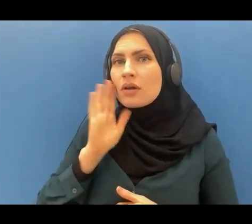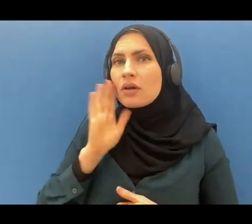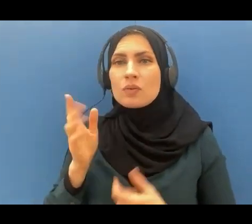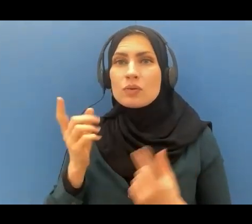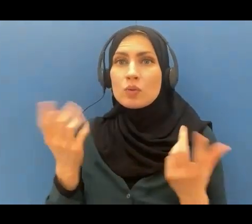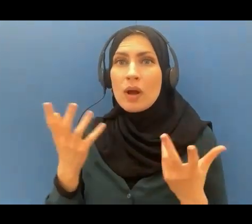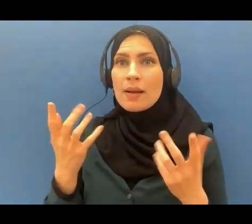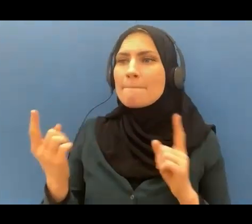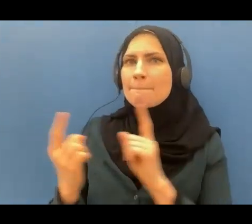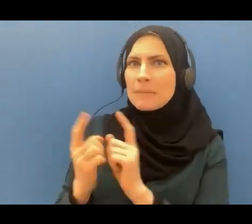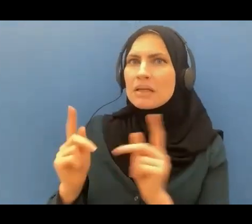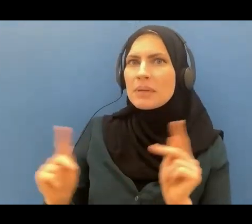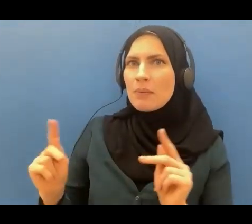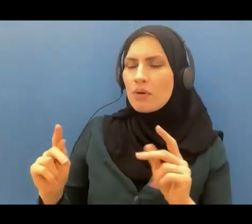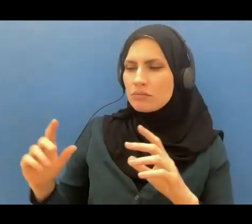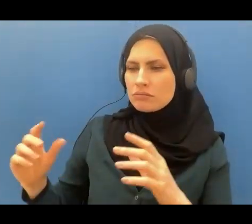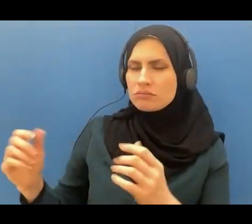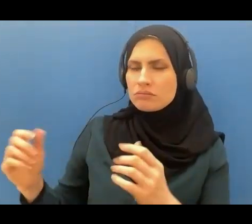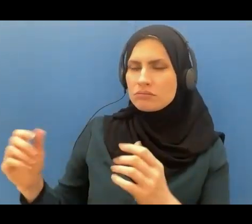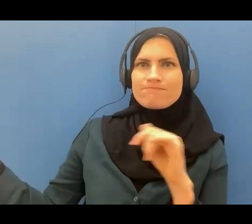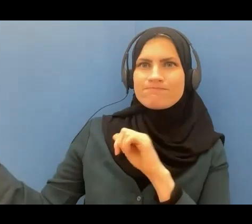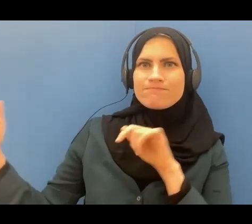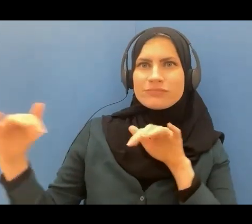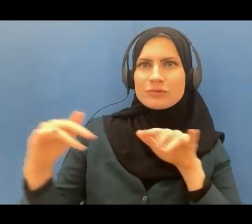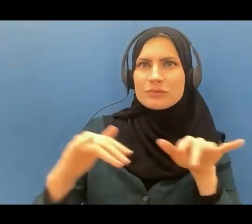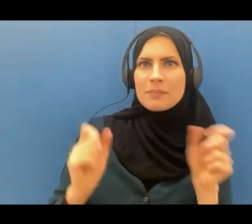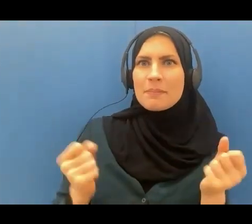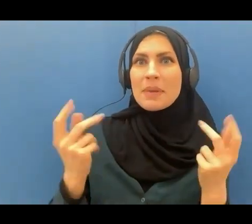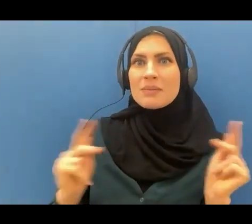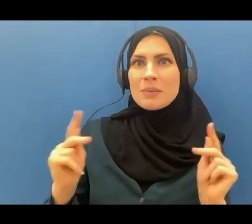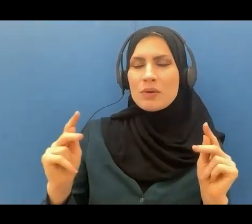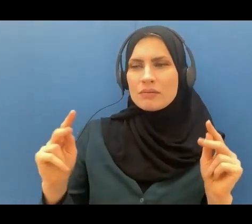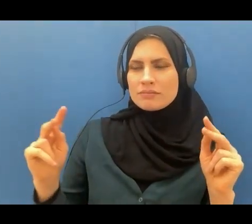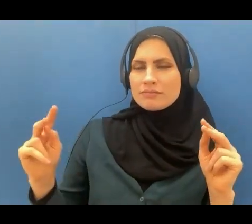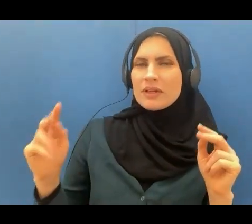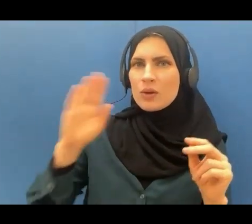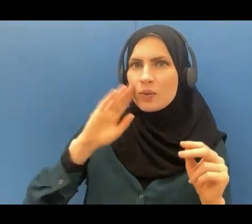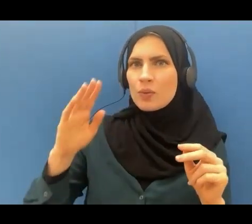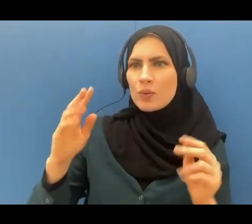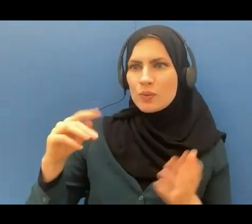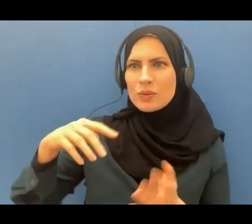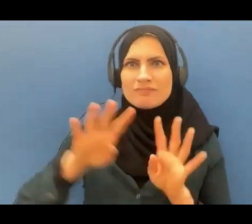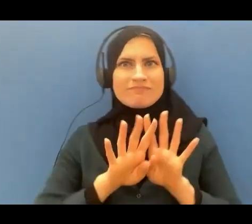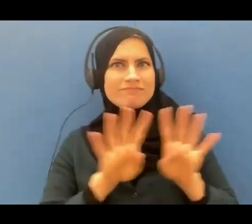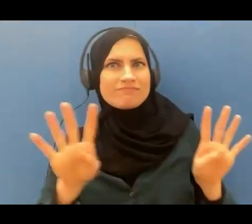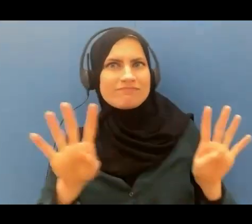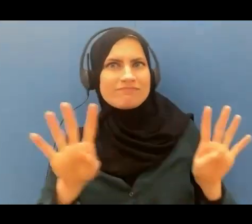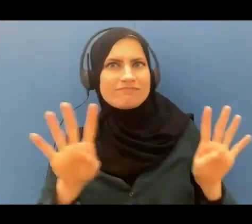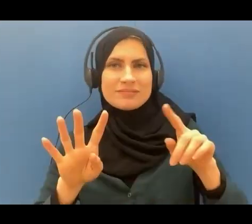they will be face to face with the gods and the gods of hellfire are harsh hearted